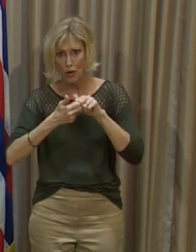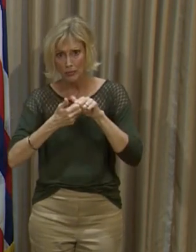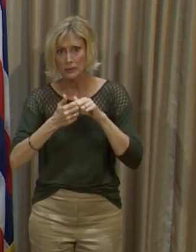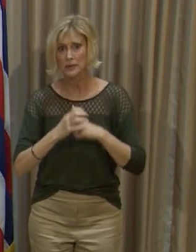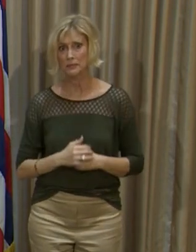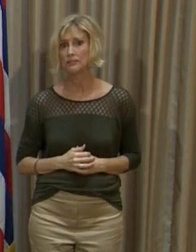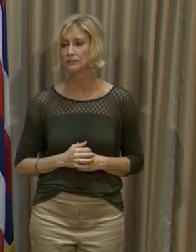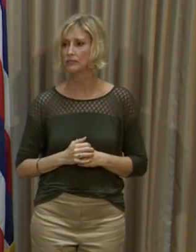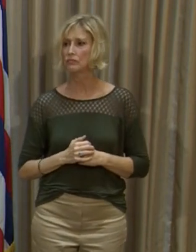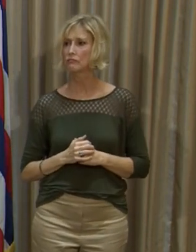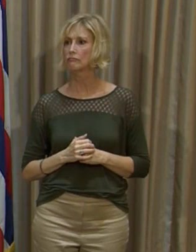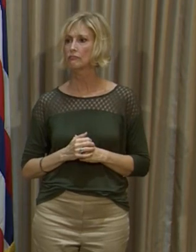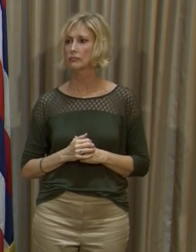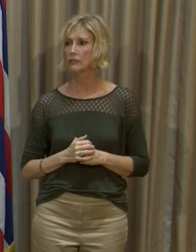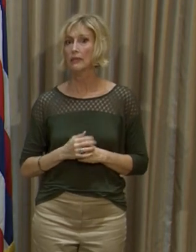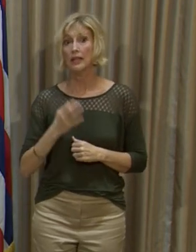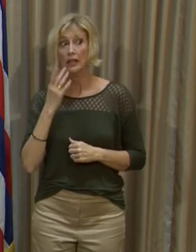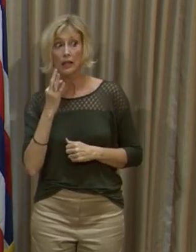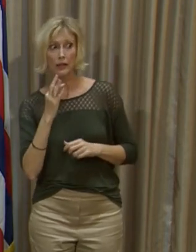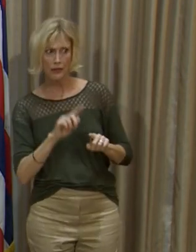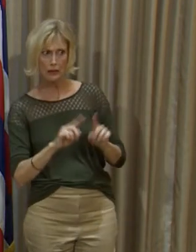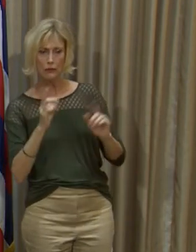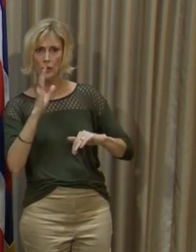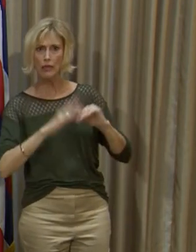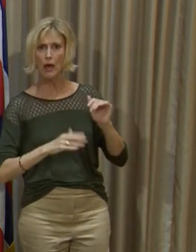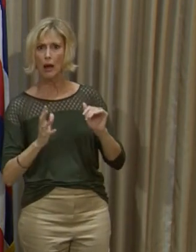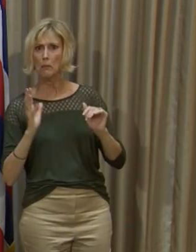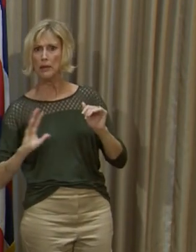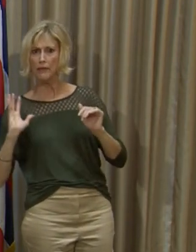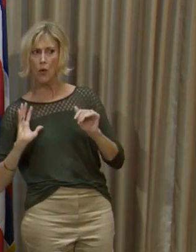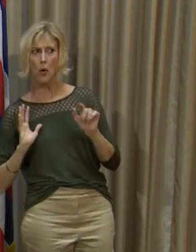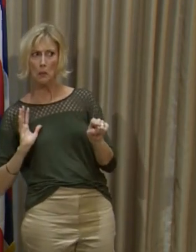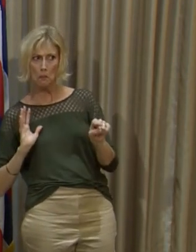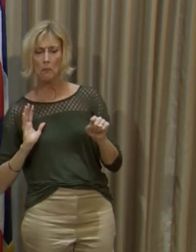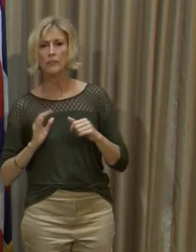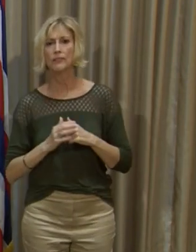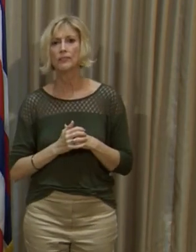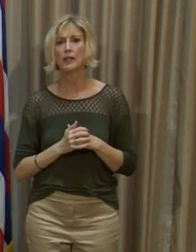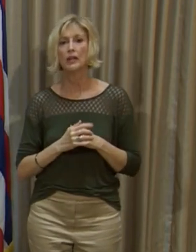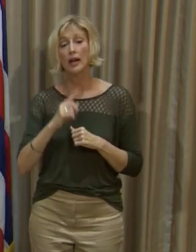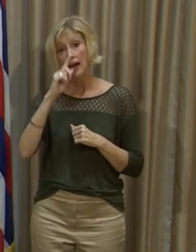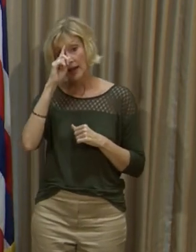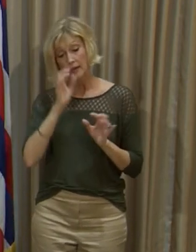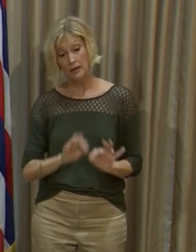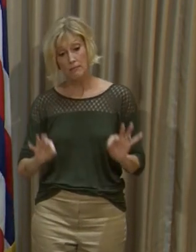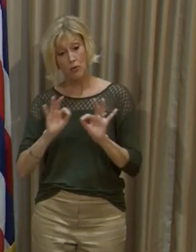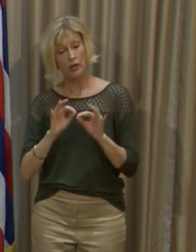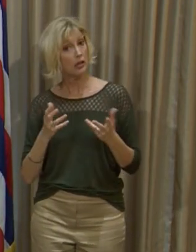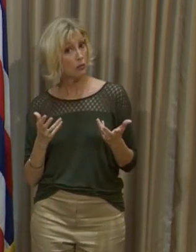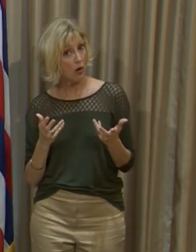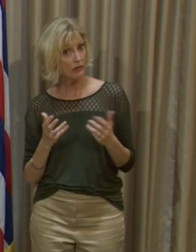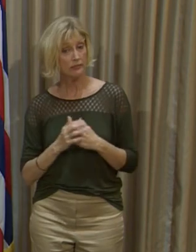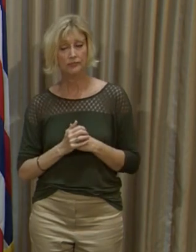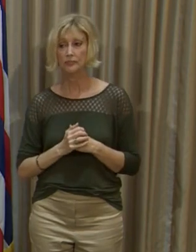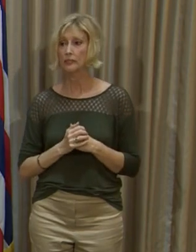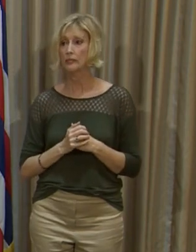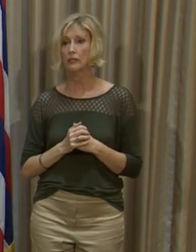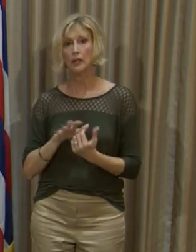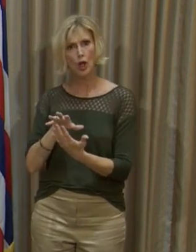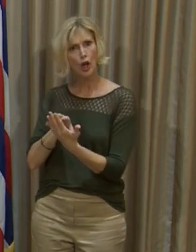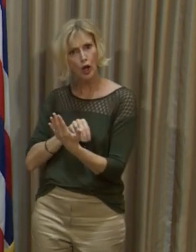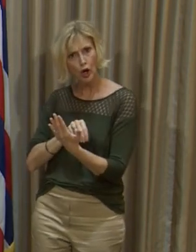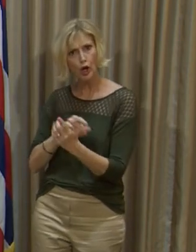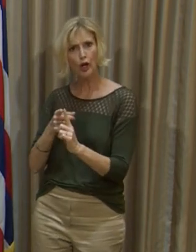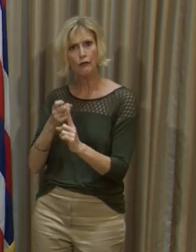cases that are different from what we've seen before. I think the important thing is that we can learn